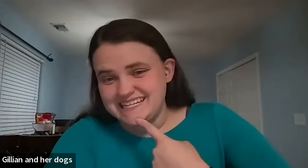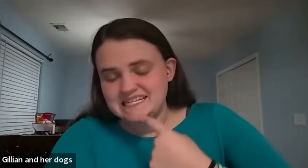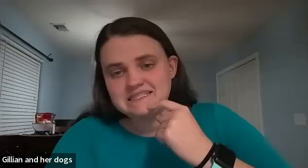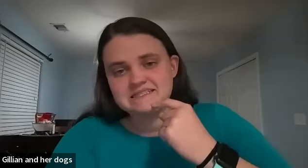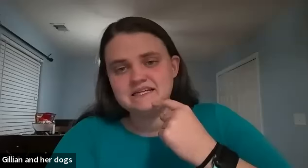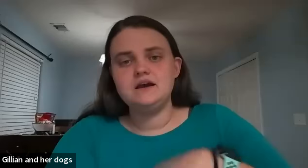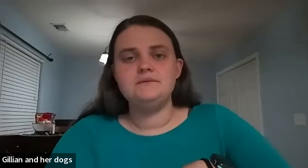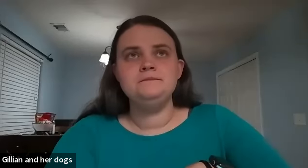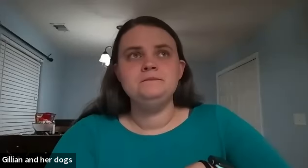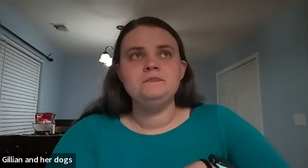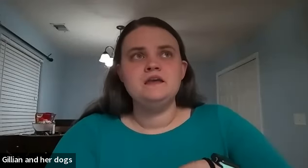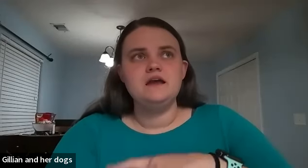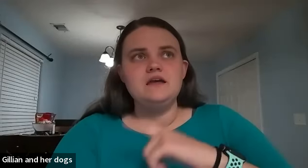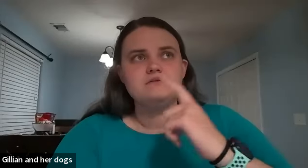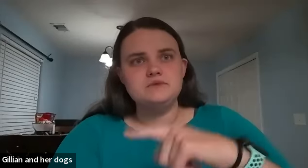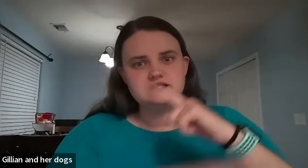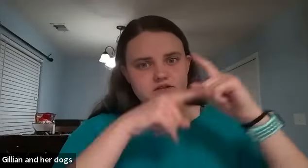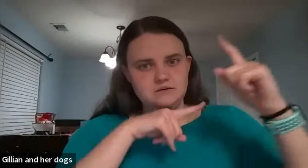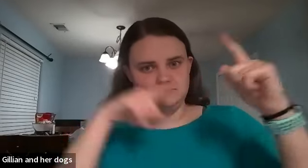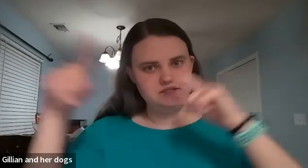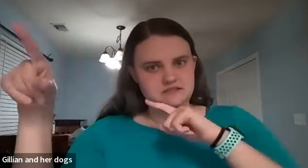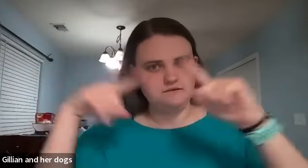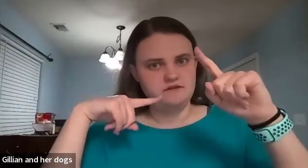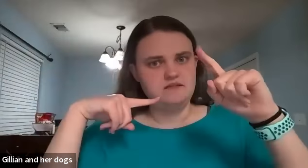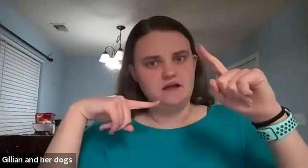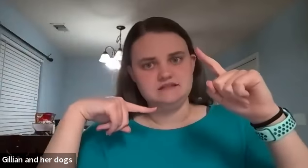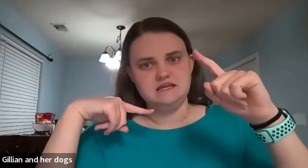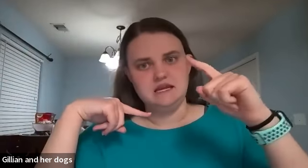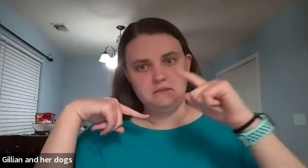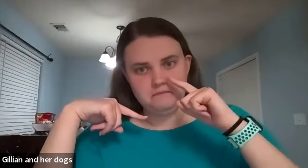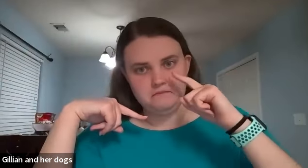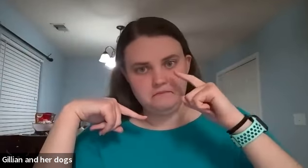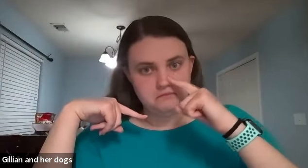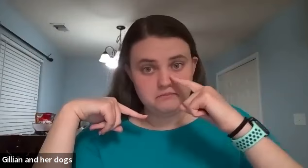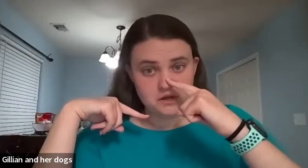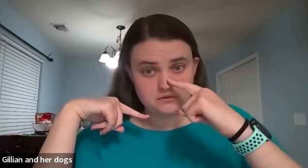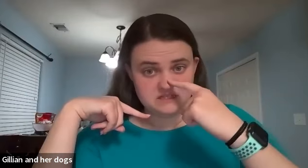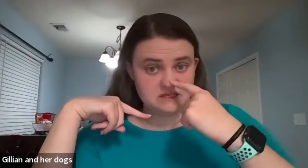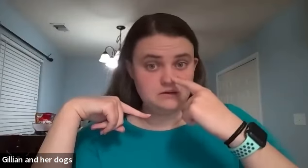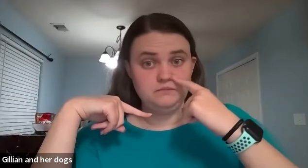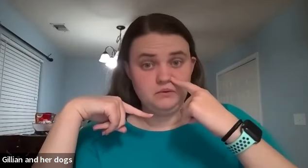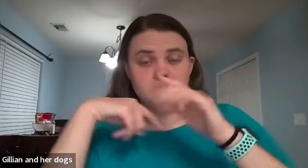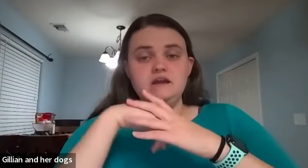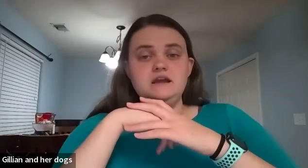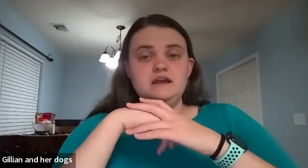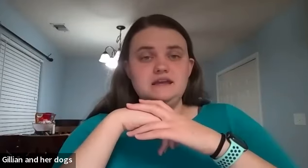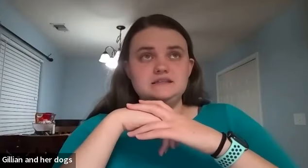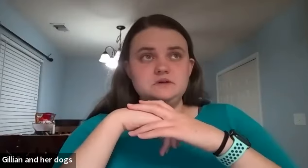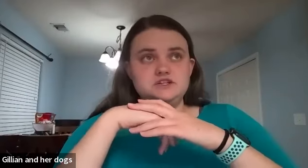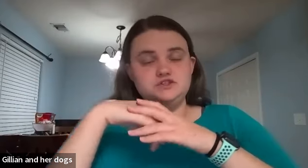um and the reason they would be different than like saying nosy or bored is because you're